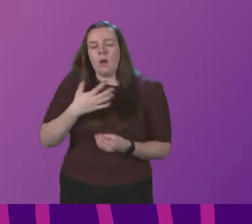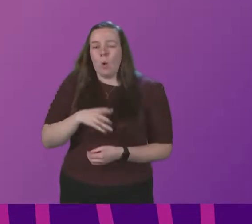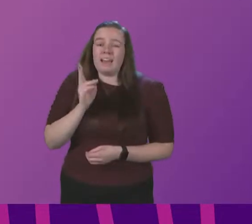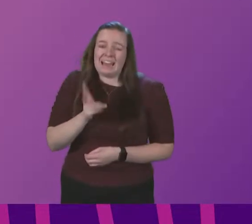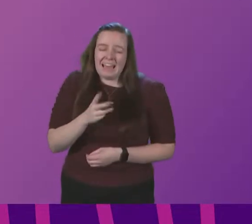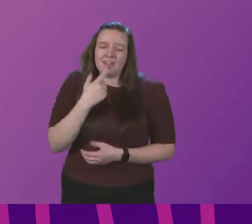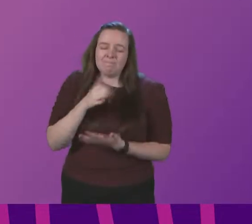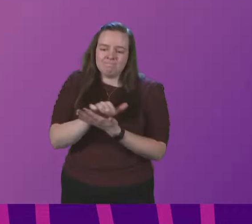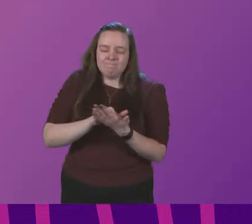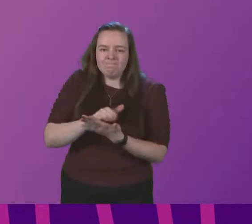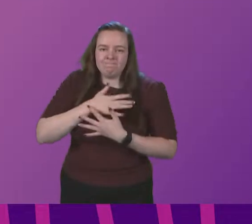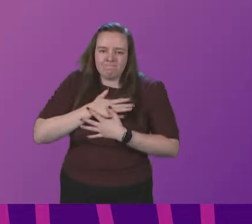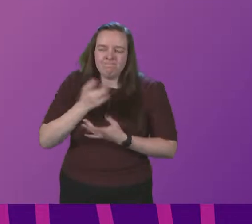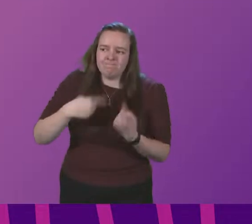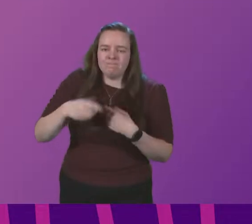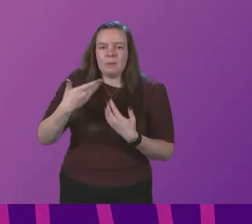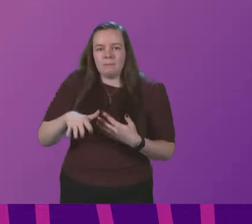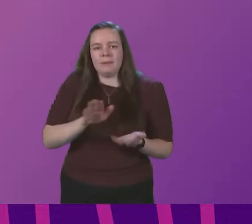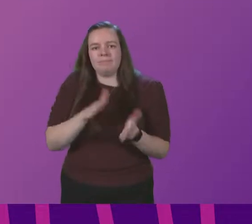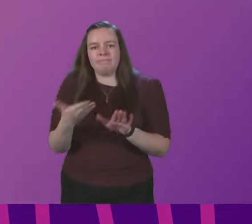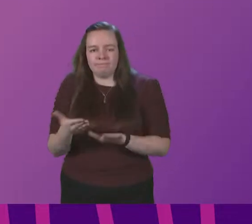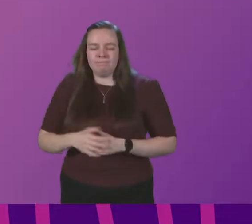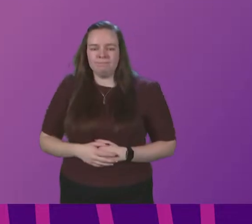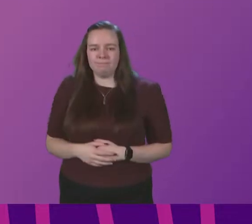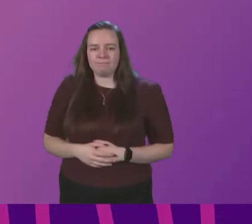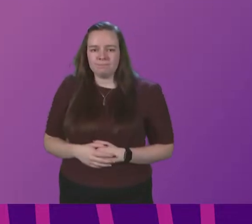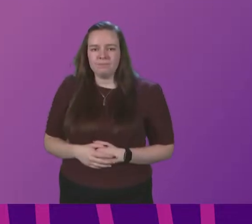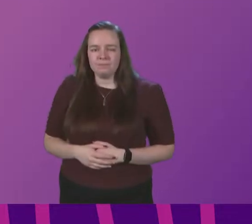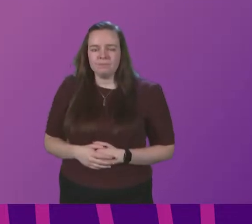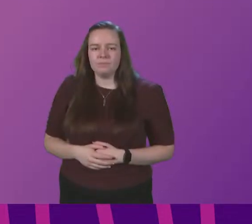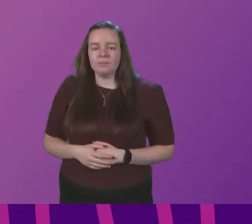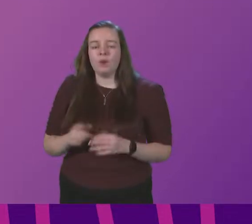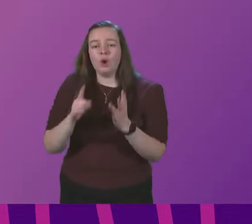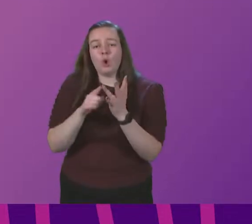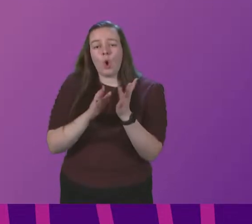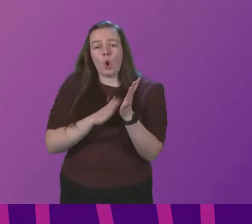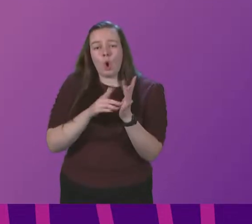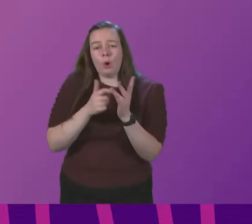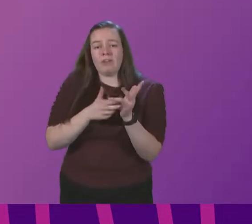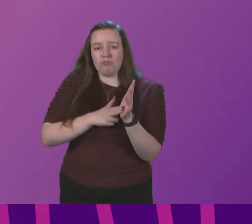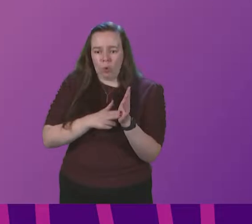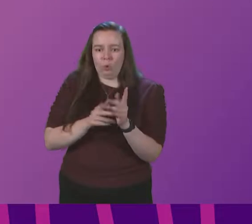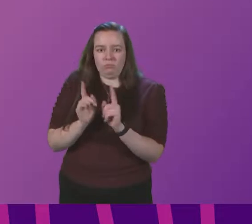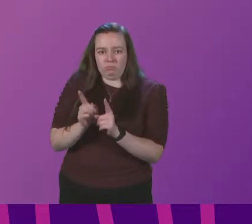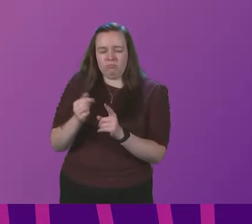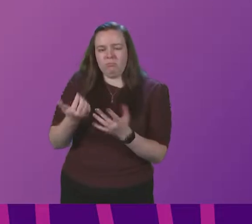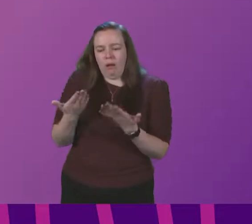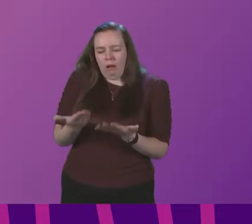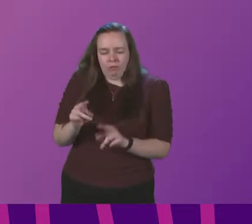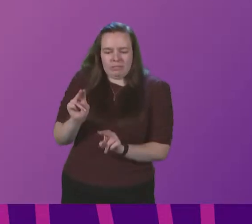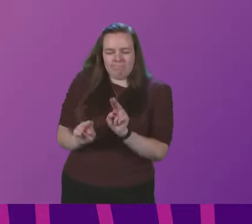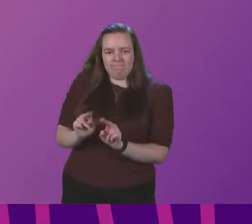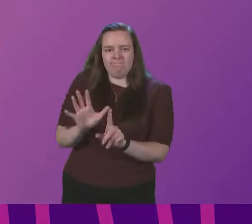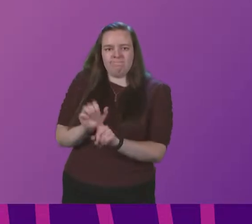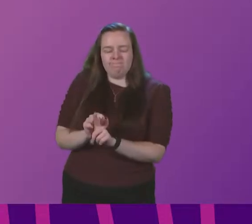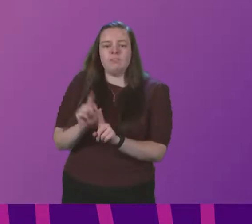to send my condolences to everyone who has lost a loved one. On Omicron specifically, our current assessment is that